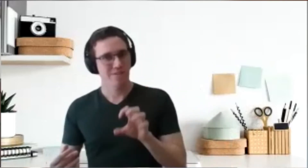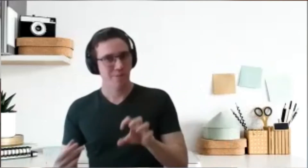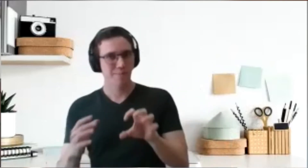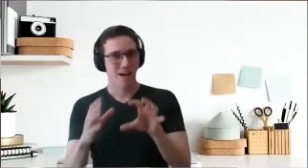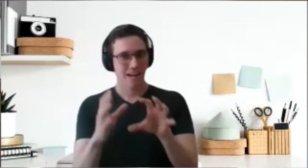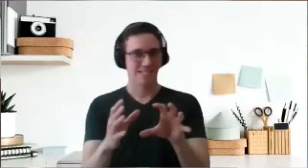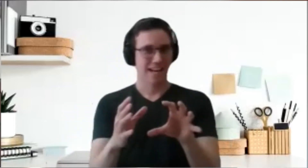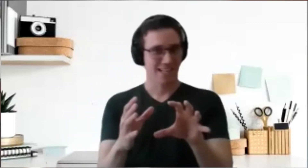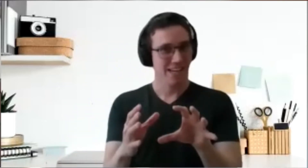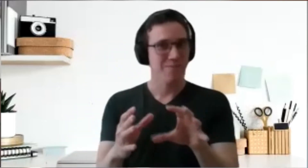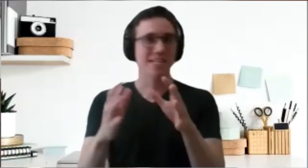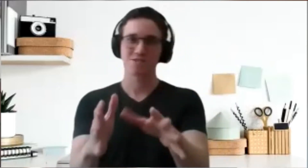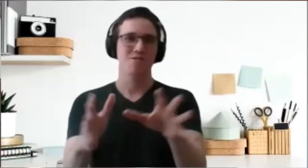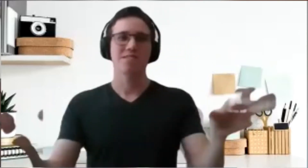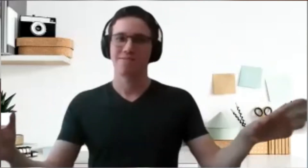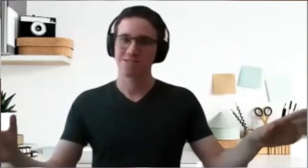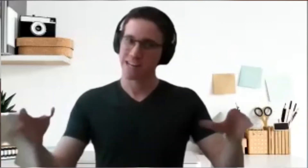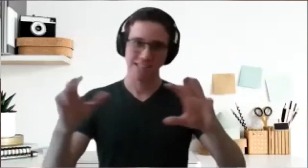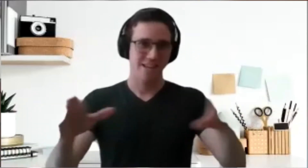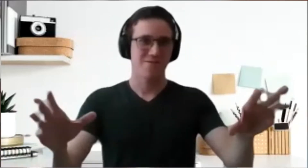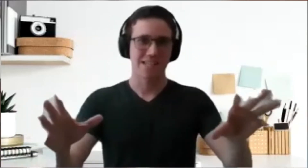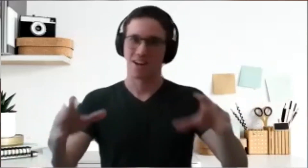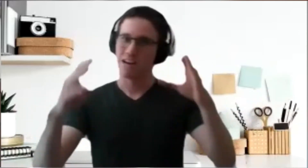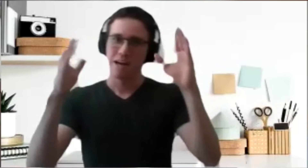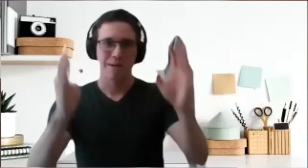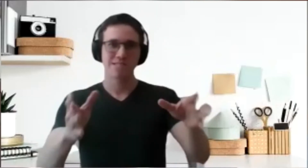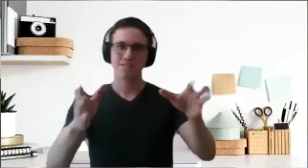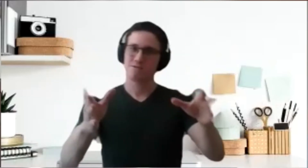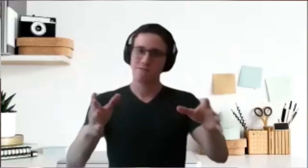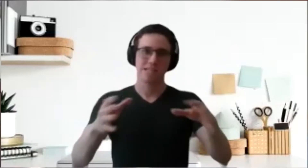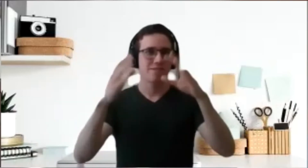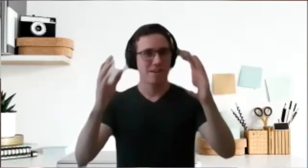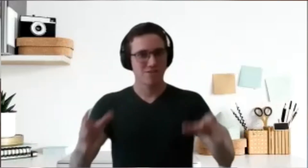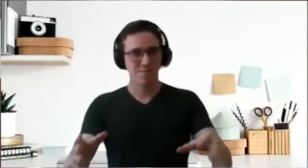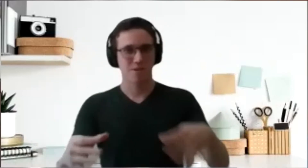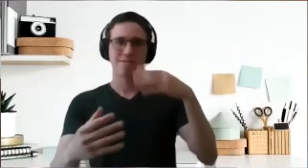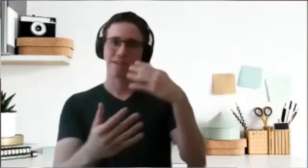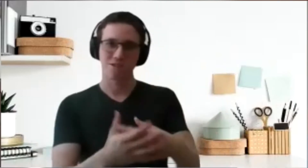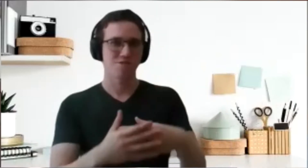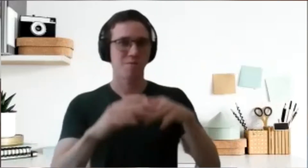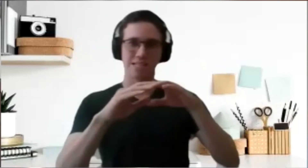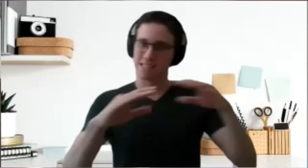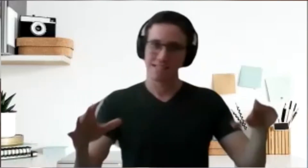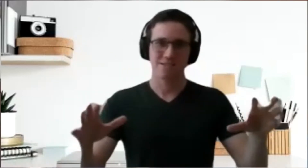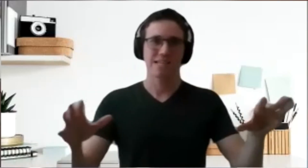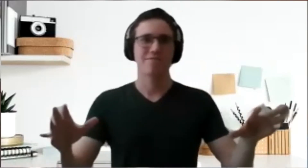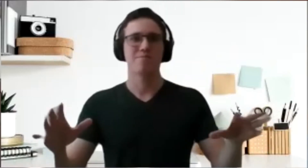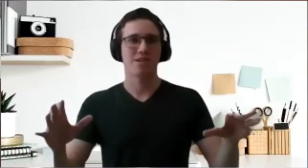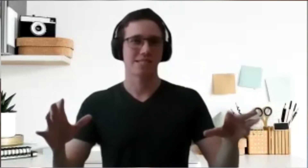the VP of PR exactly because Cloverleaf is great. I'll tell you right now. Members at Cloverleaf are very supportive. got support in literally every project